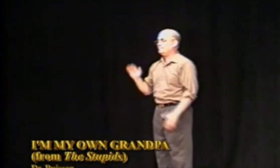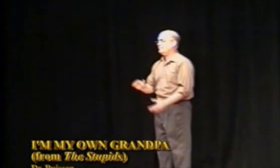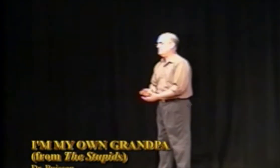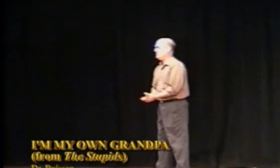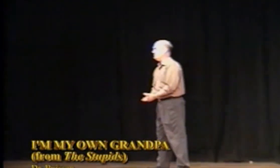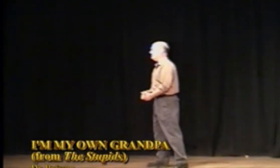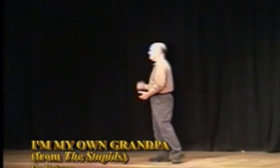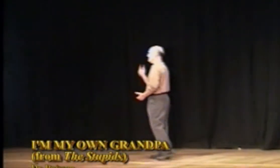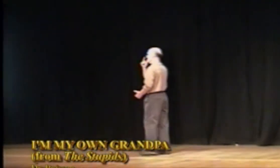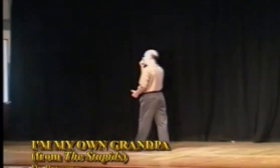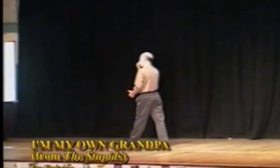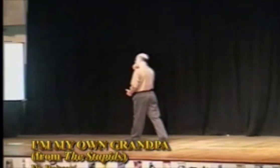Father with Bye.